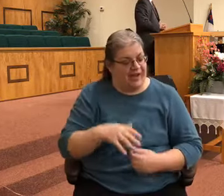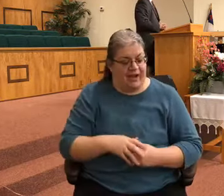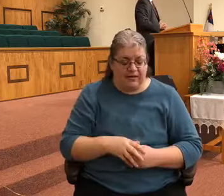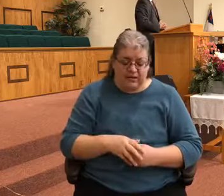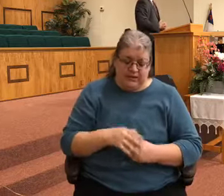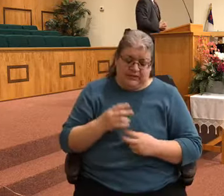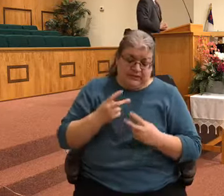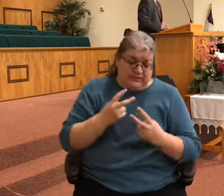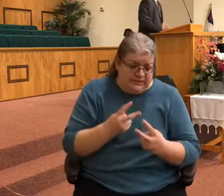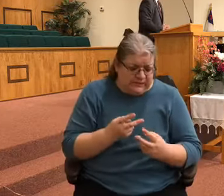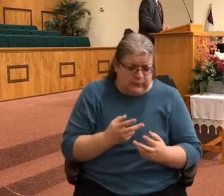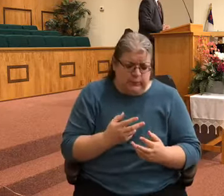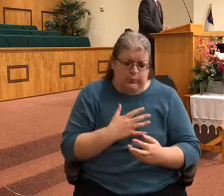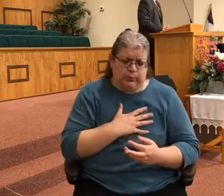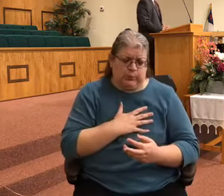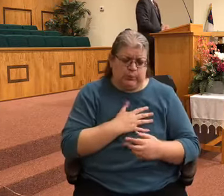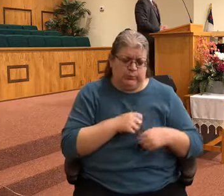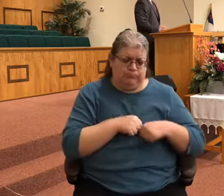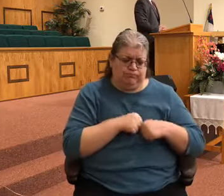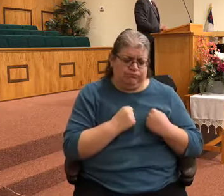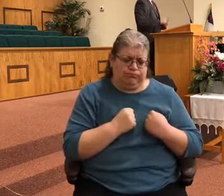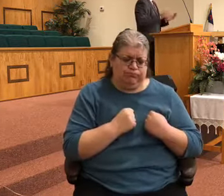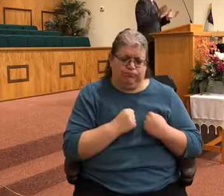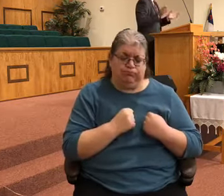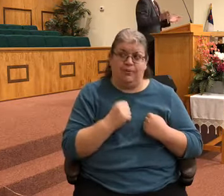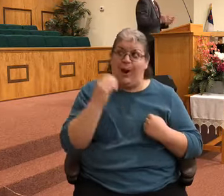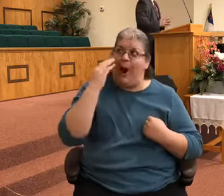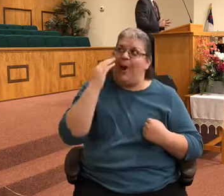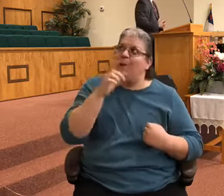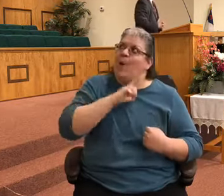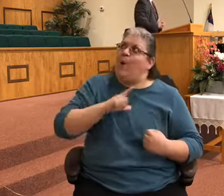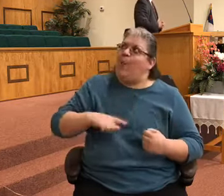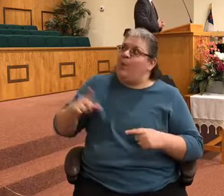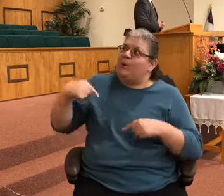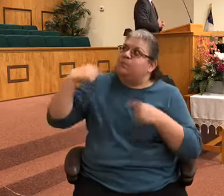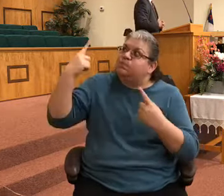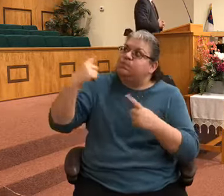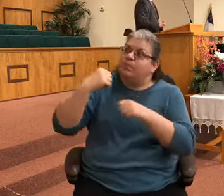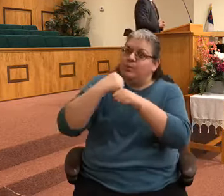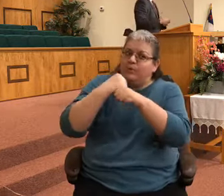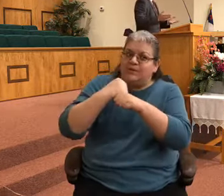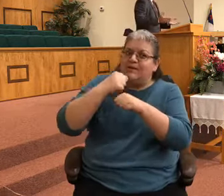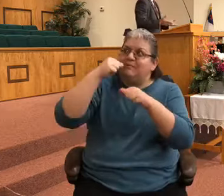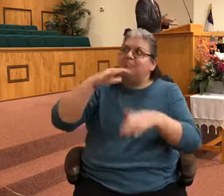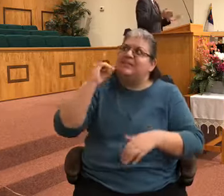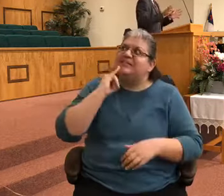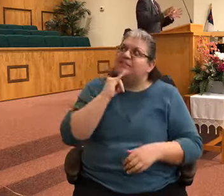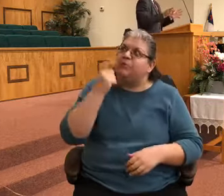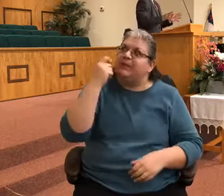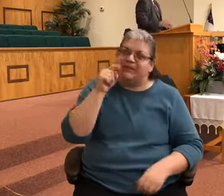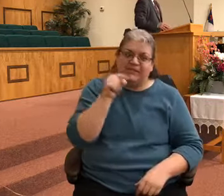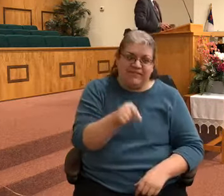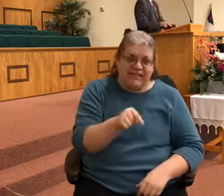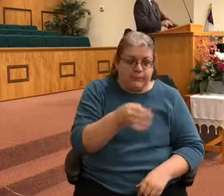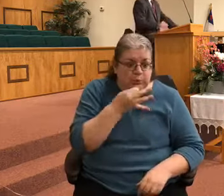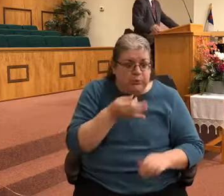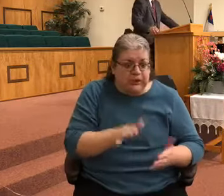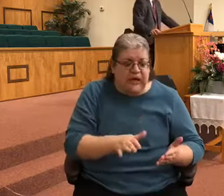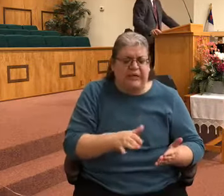Because he knows why God's blessed Israel and why God's protected Israel. And so we're going to take up a reading with that in mind. Verse 14.